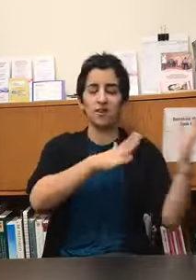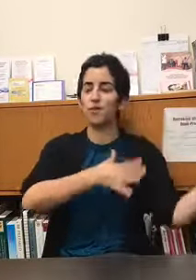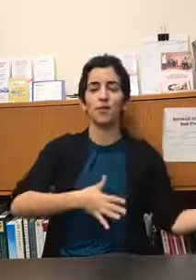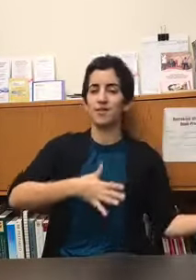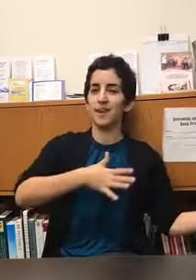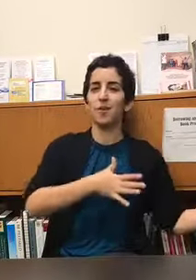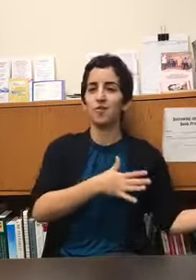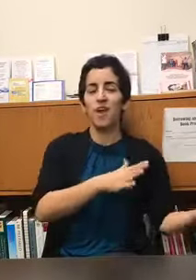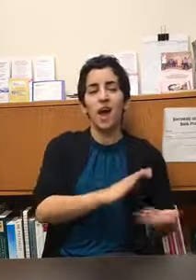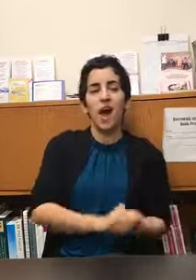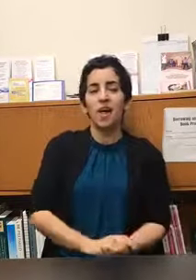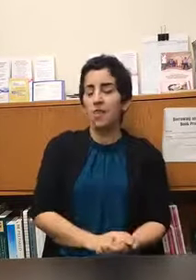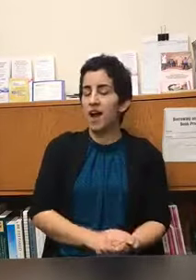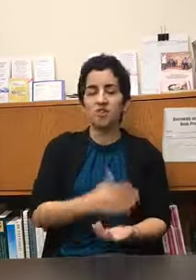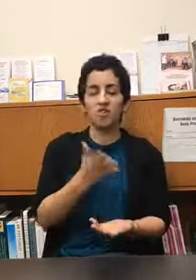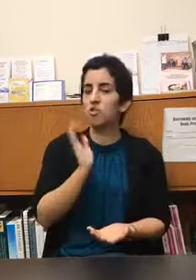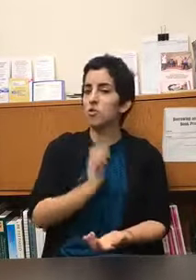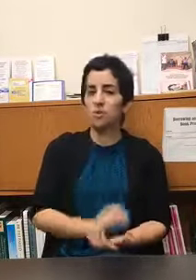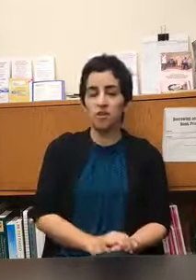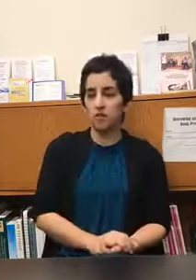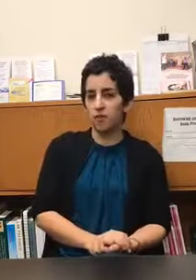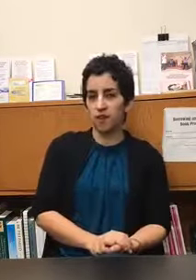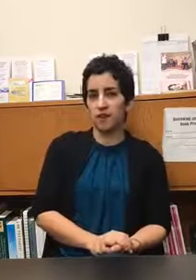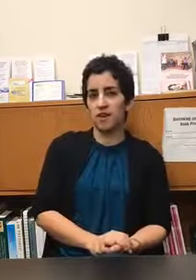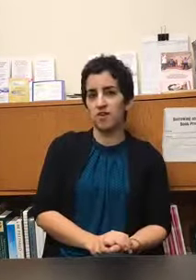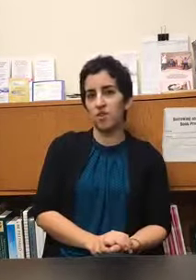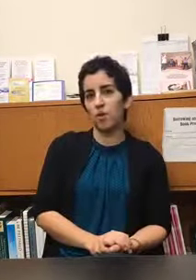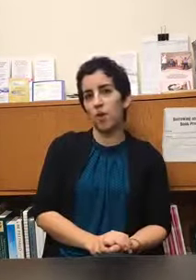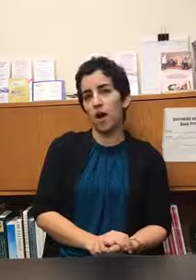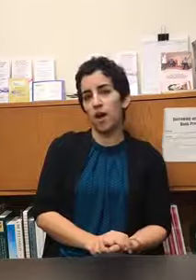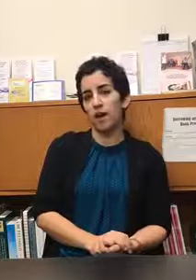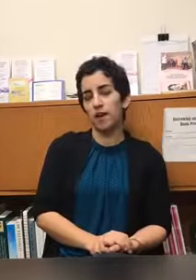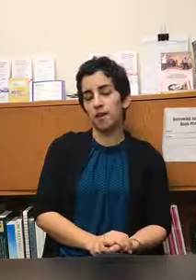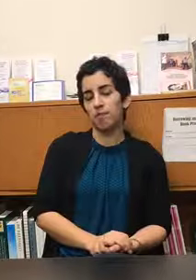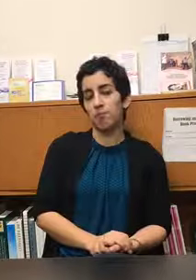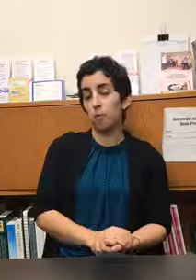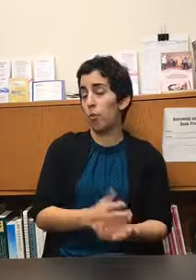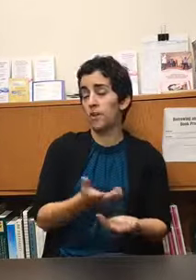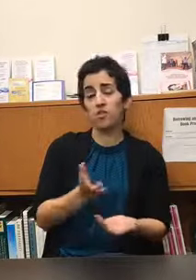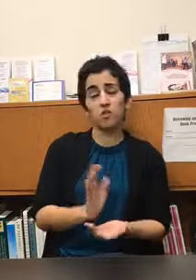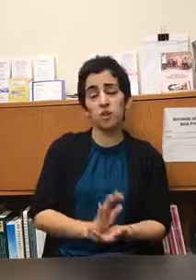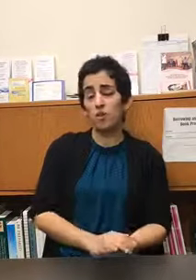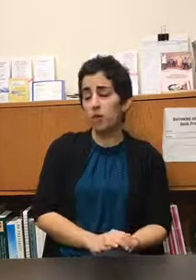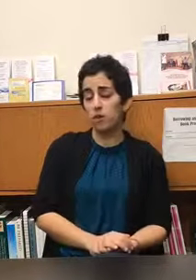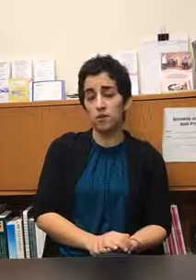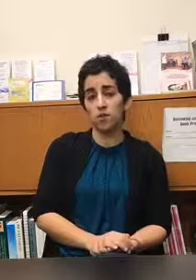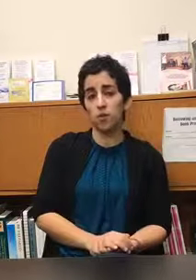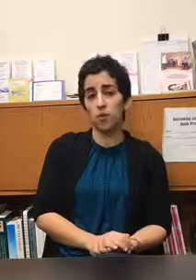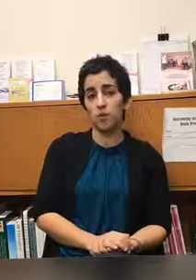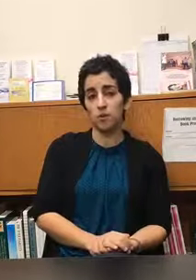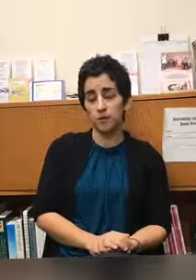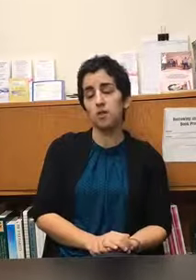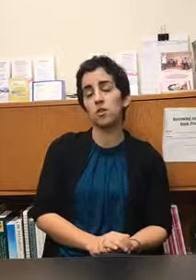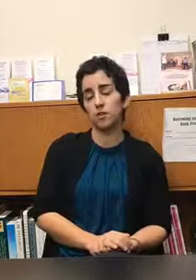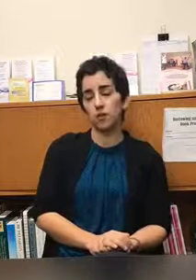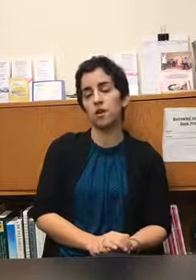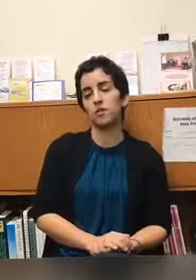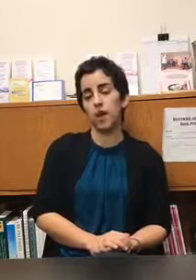year old self I just knew it was a good fit and so I went to SUNY New Paltz for specifically for the undergrad